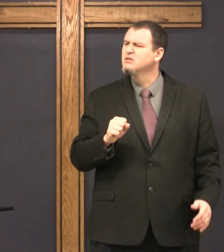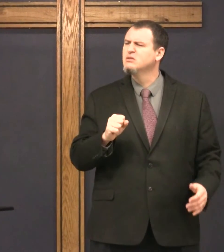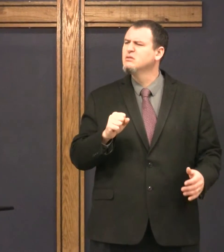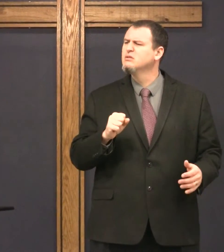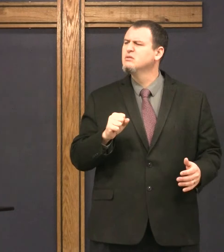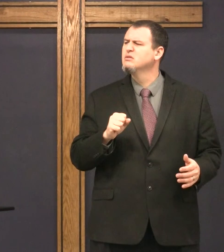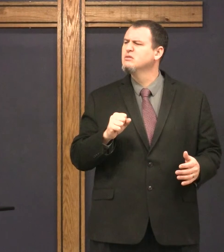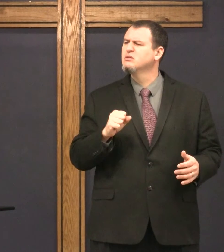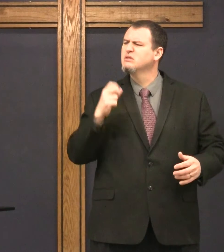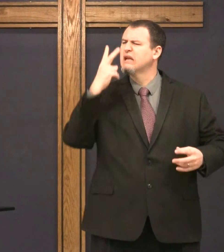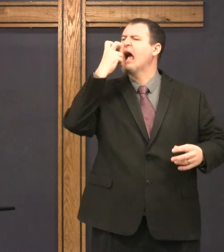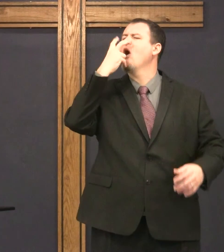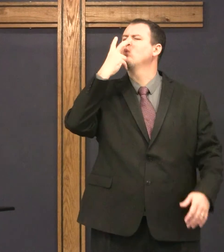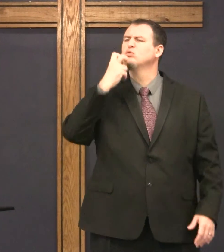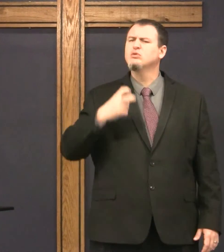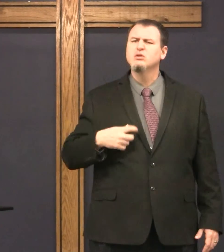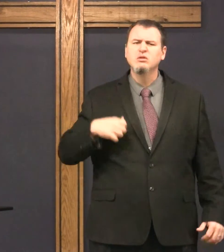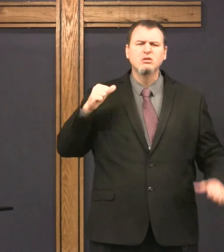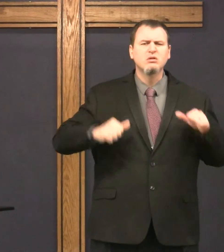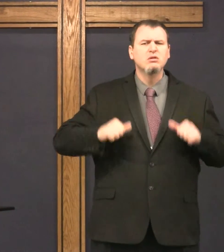But I thought Thomas was the doubter.